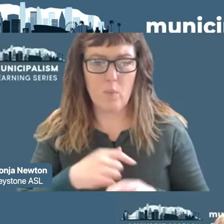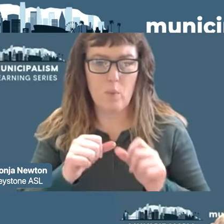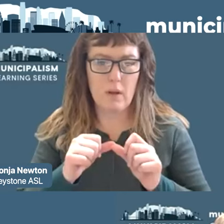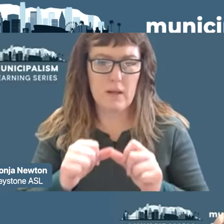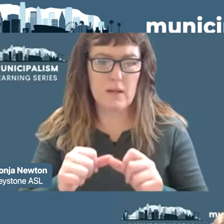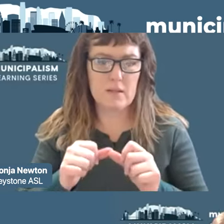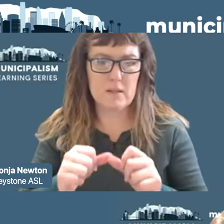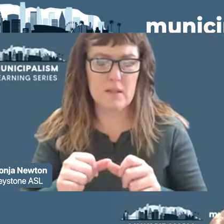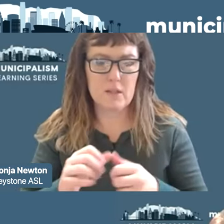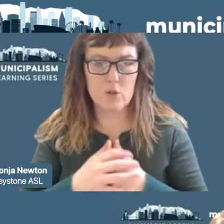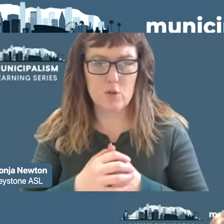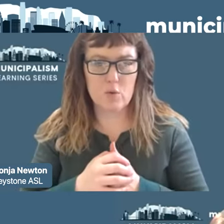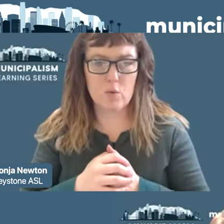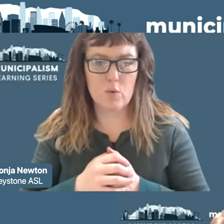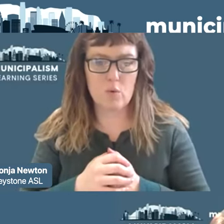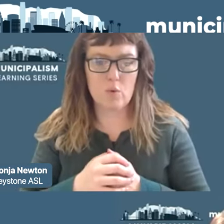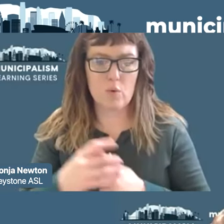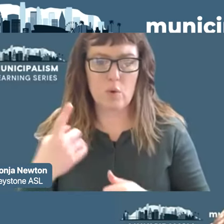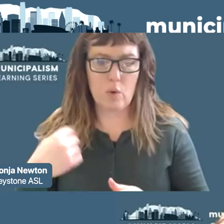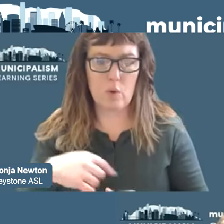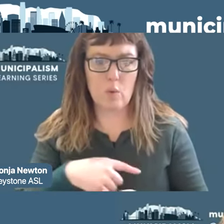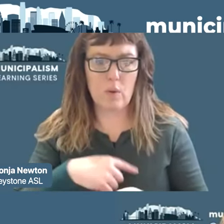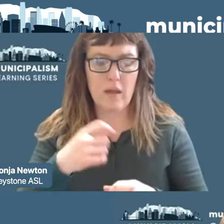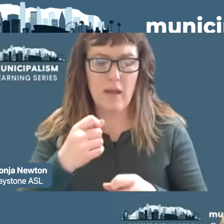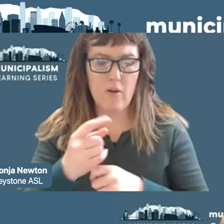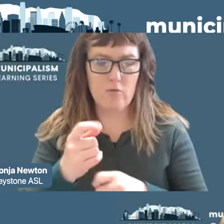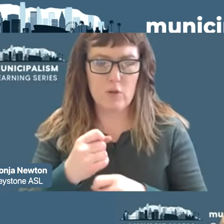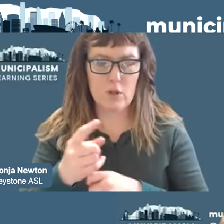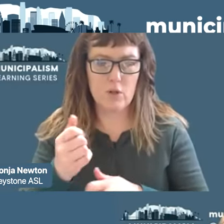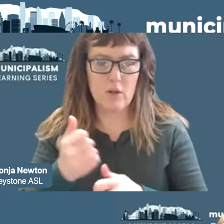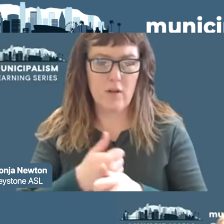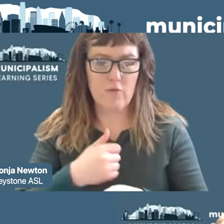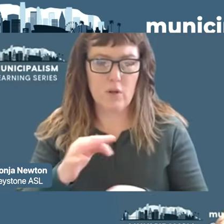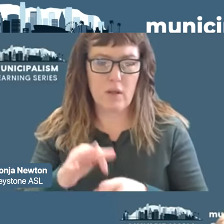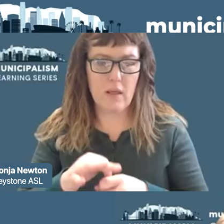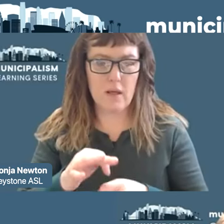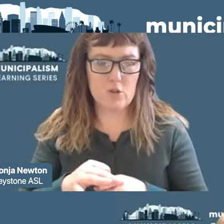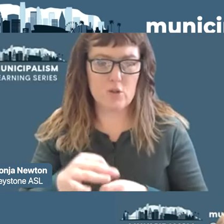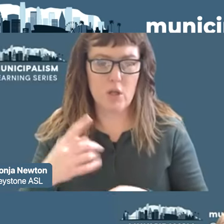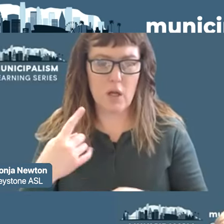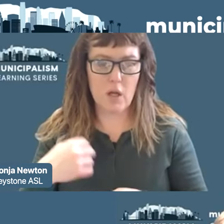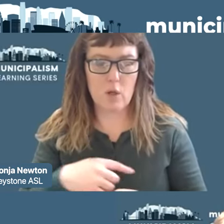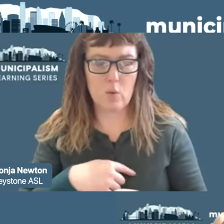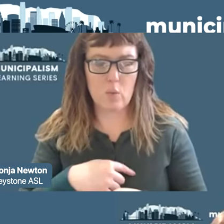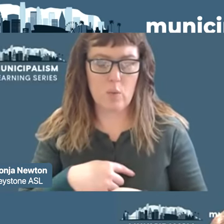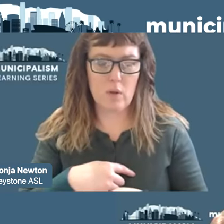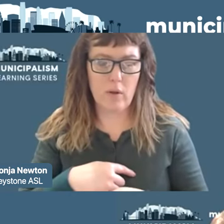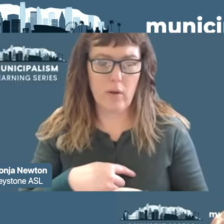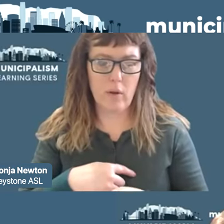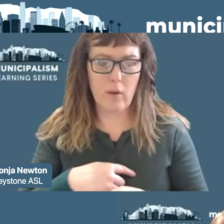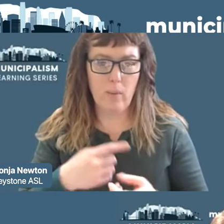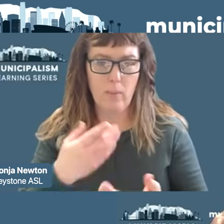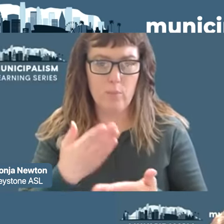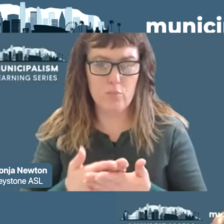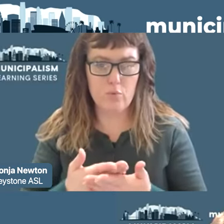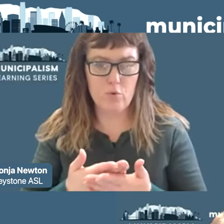we every year I feel like every election we have been able to prove that we had been